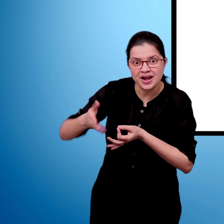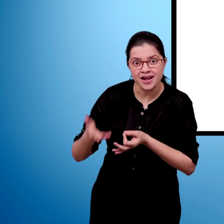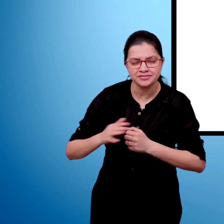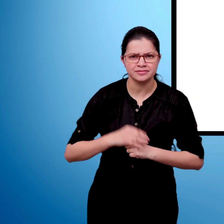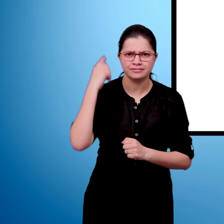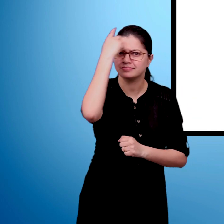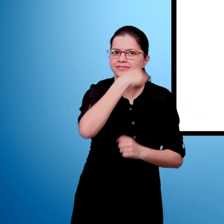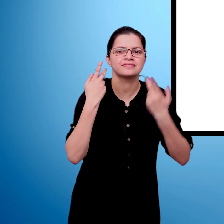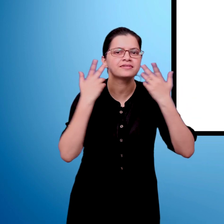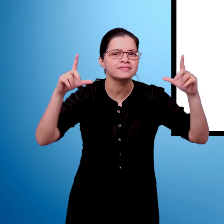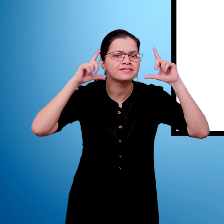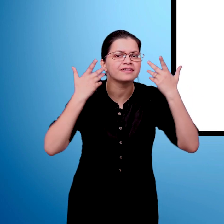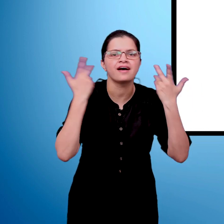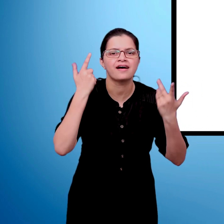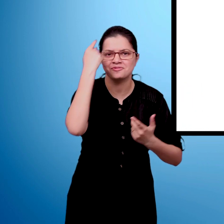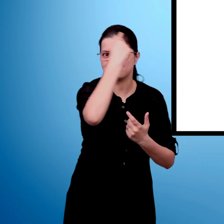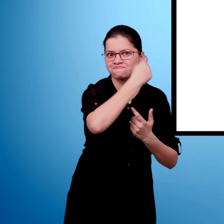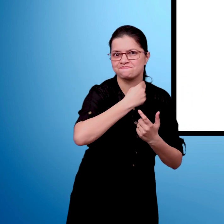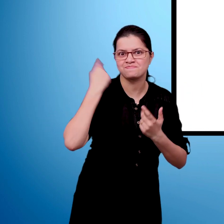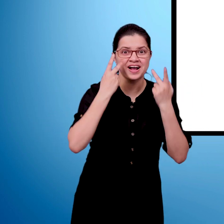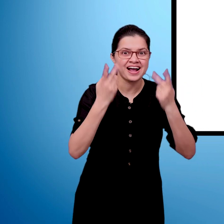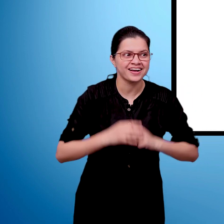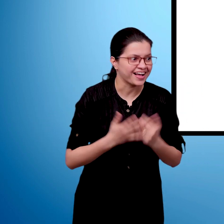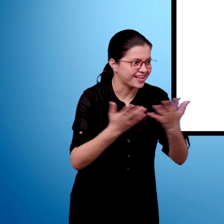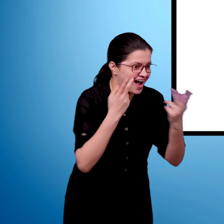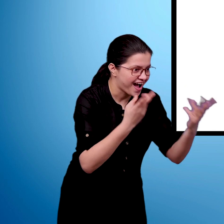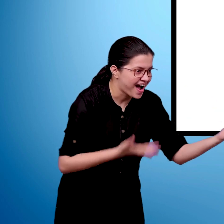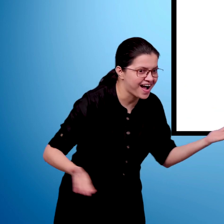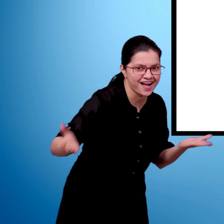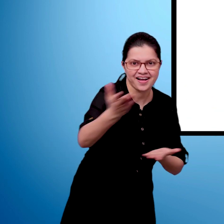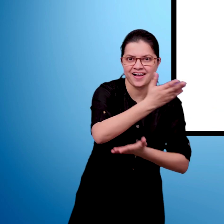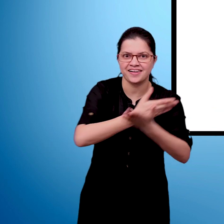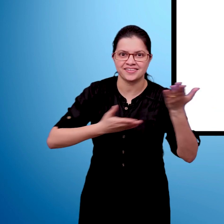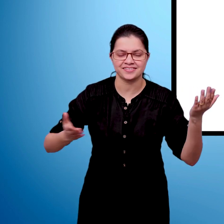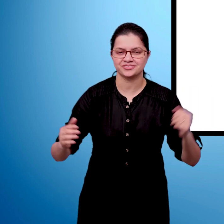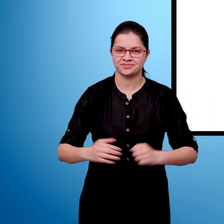and my face is round. Look around. Look around.